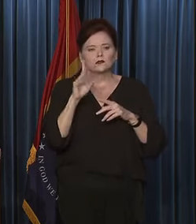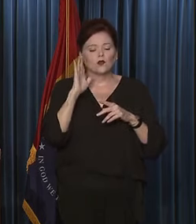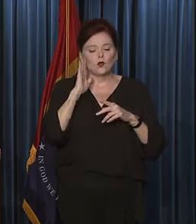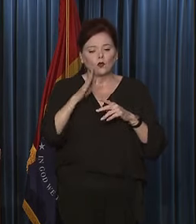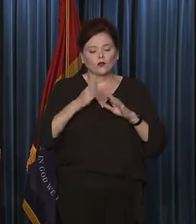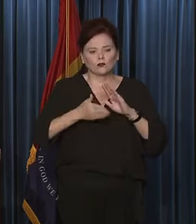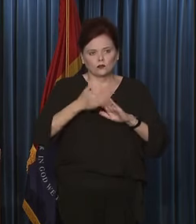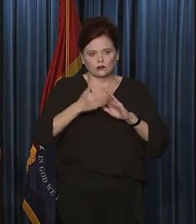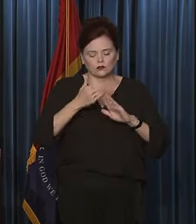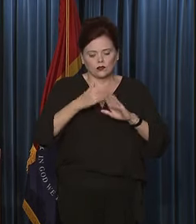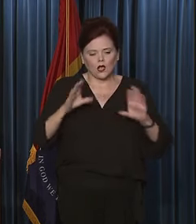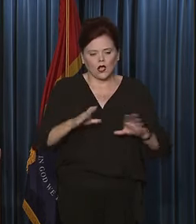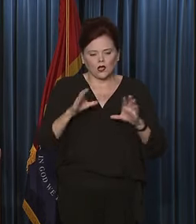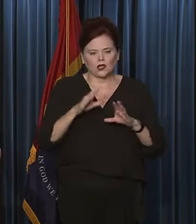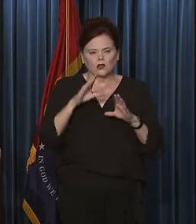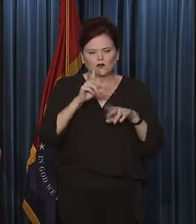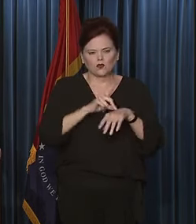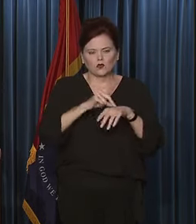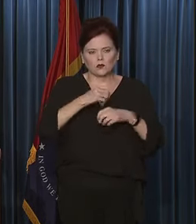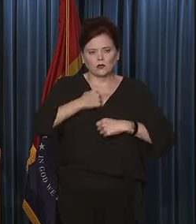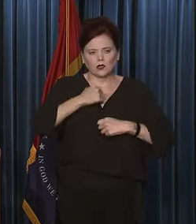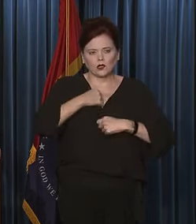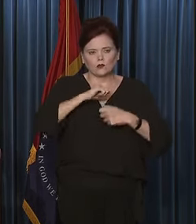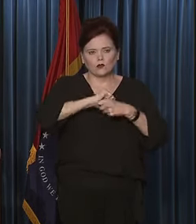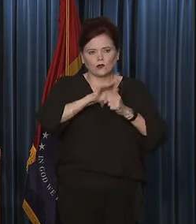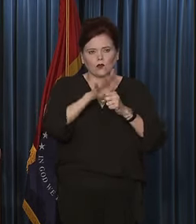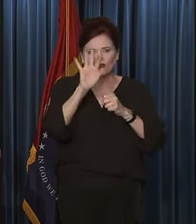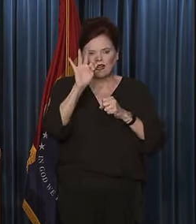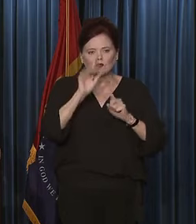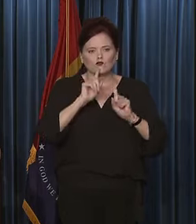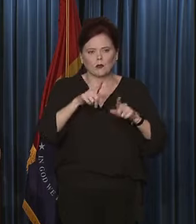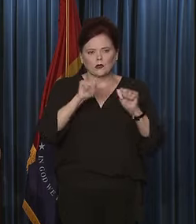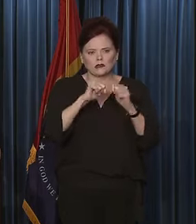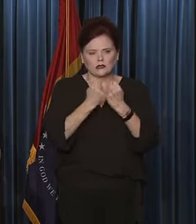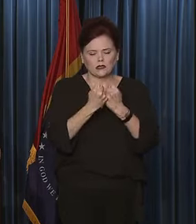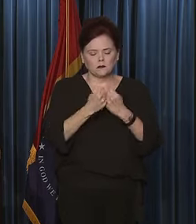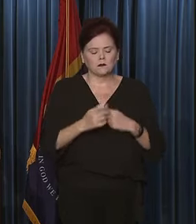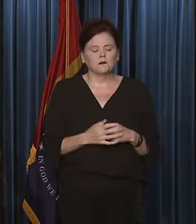command of the active duty military COVID-19 response team.